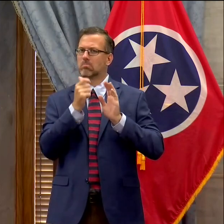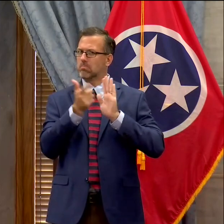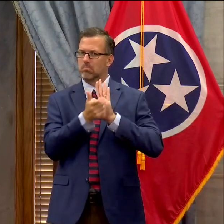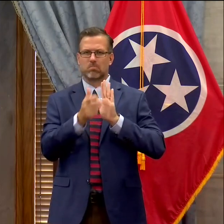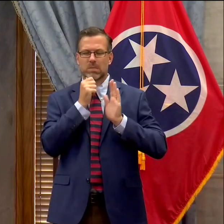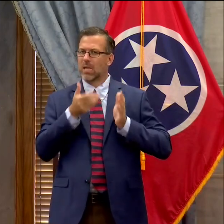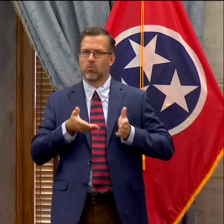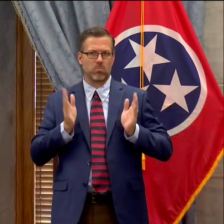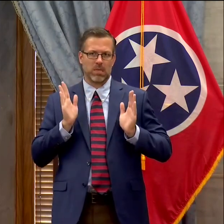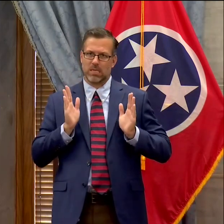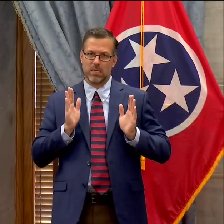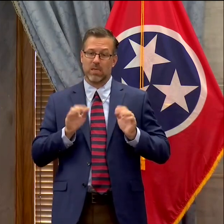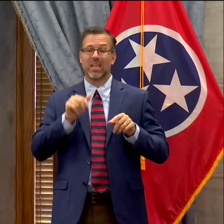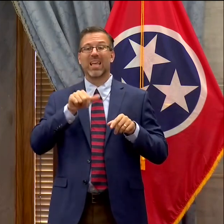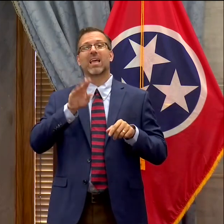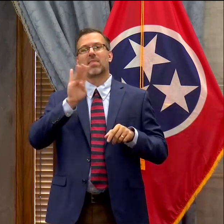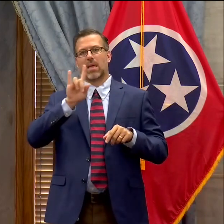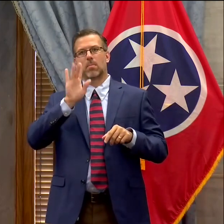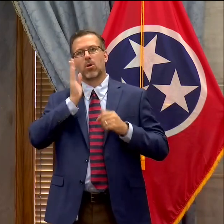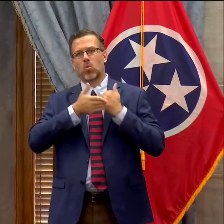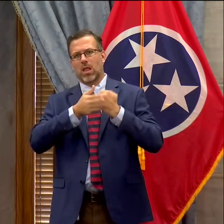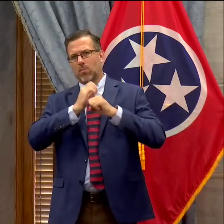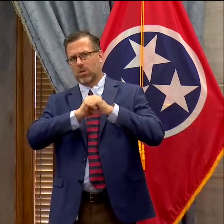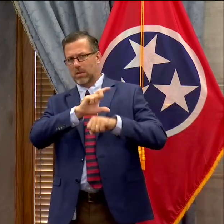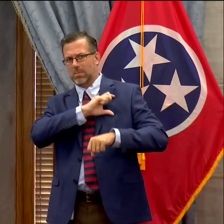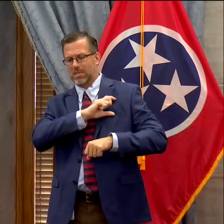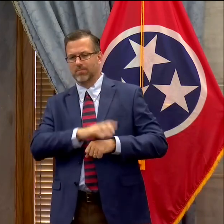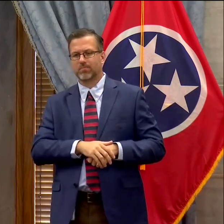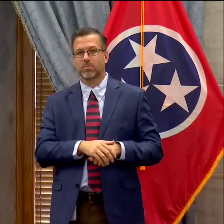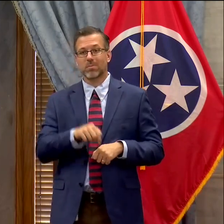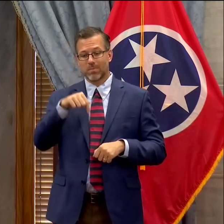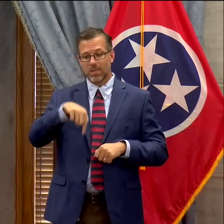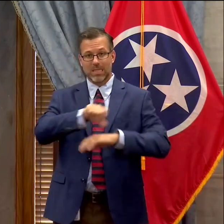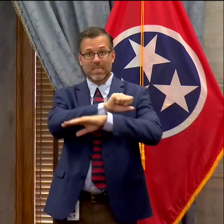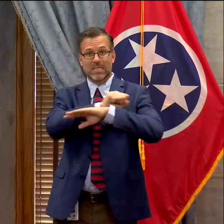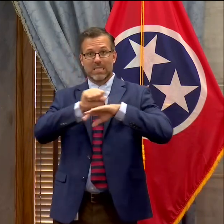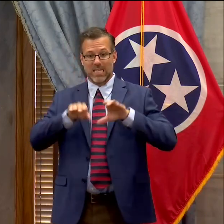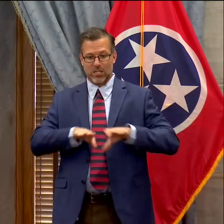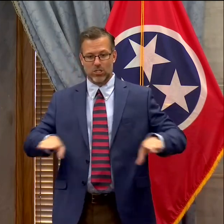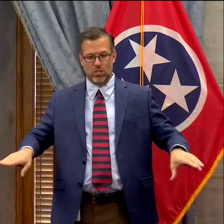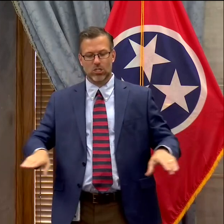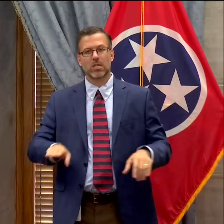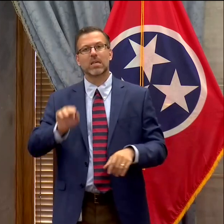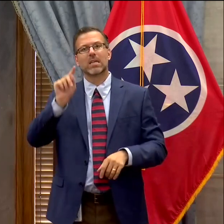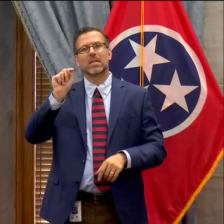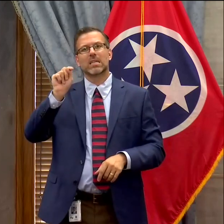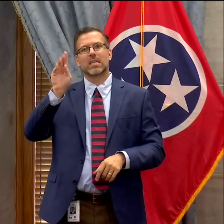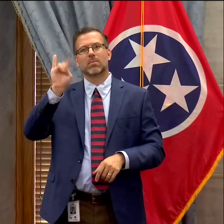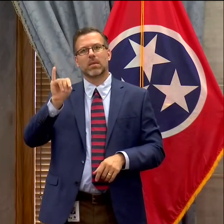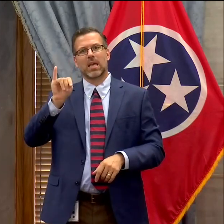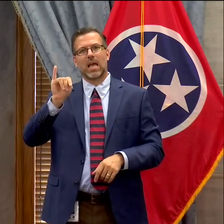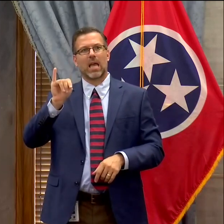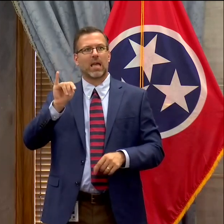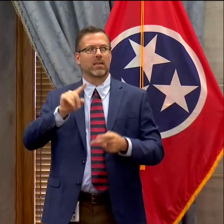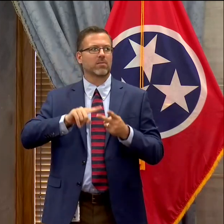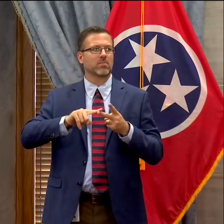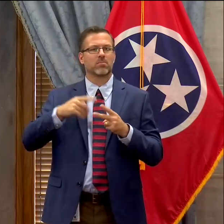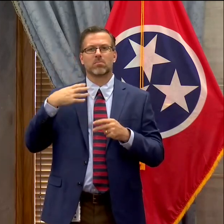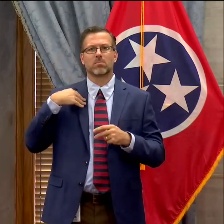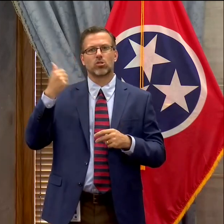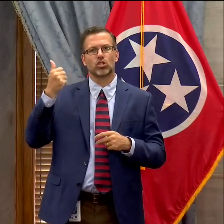We need to, in fact, I've had on this very stage TBI, chiefs of police,